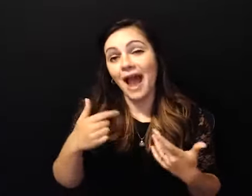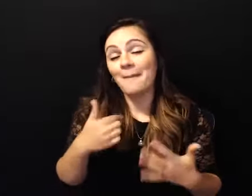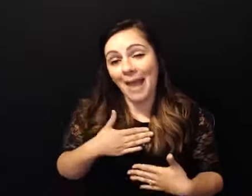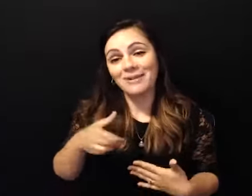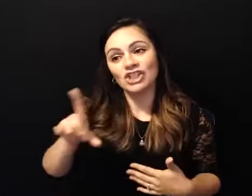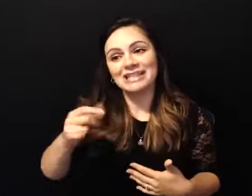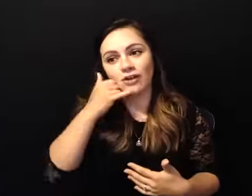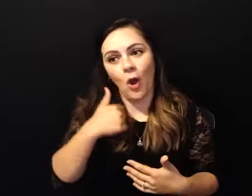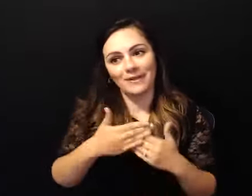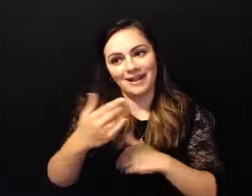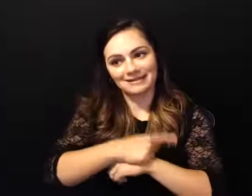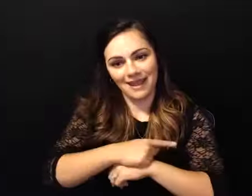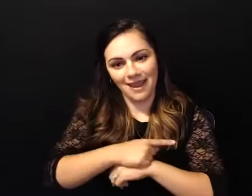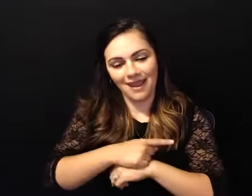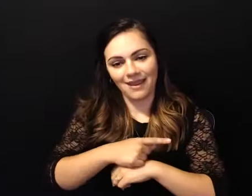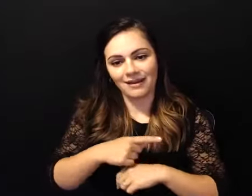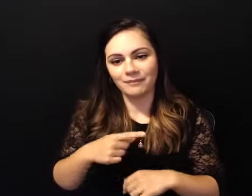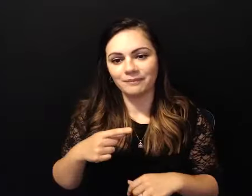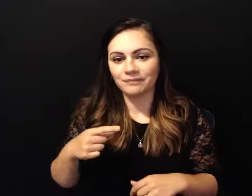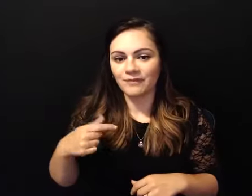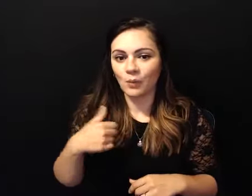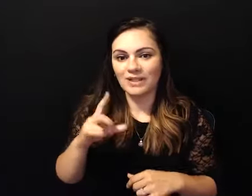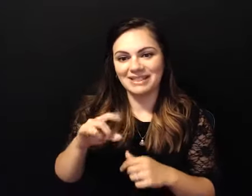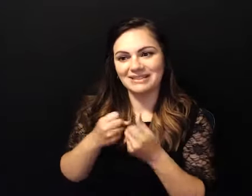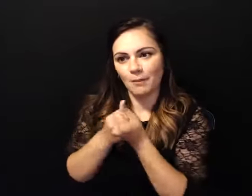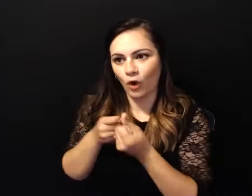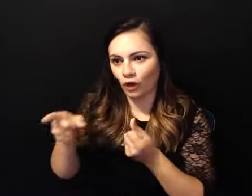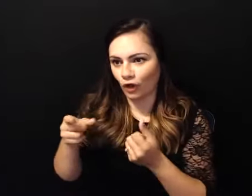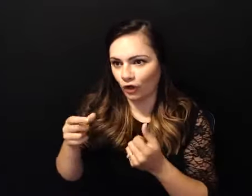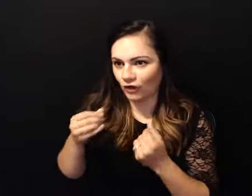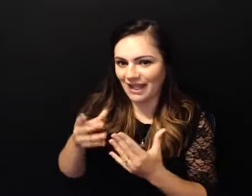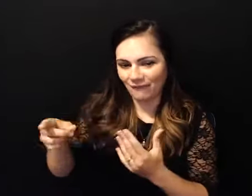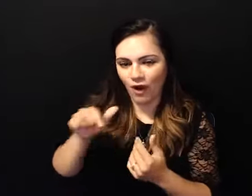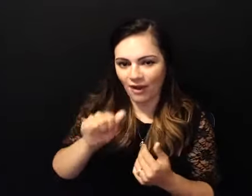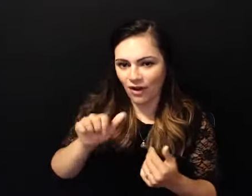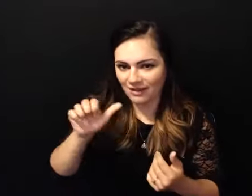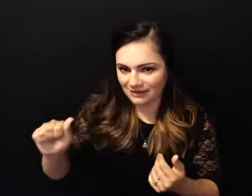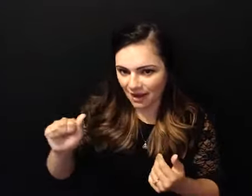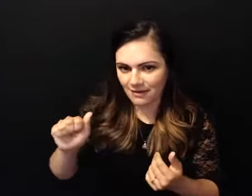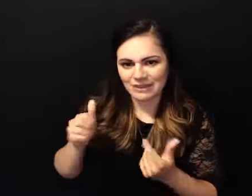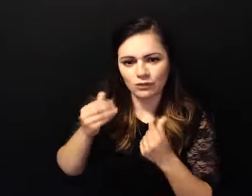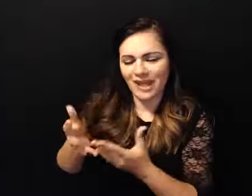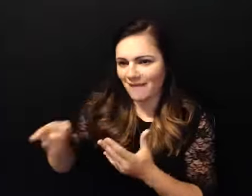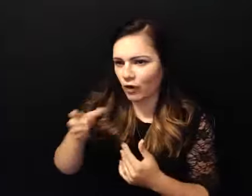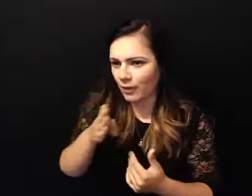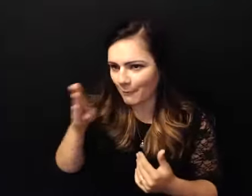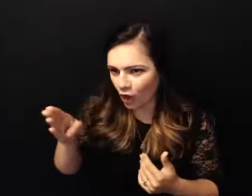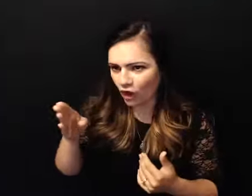surround her with love and give her alcoholics anonymous you know uh gave her the book and walk her through the steps and you know we as a family